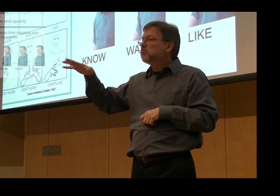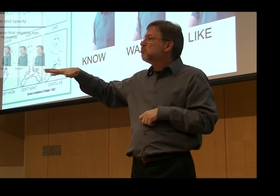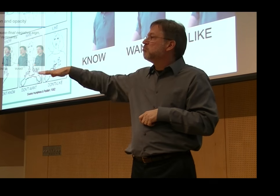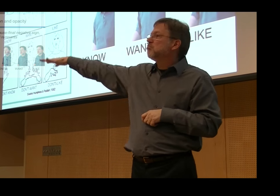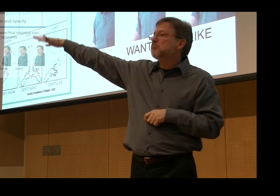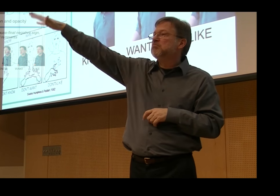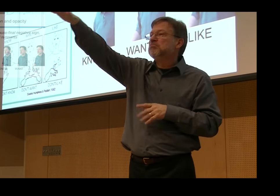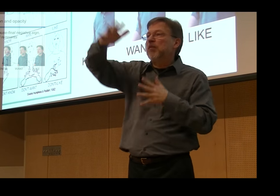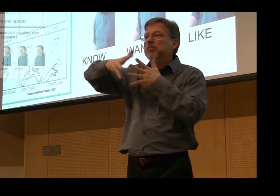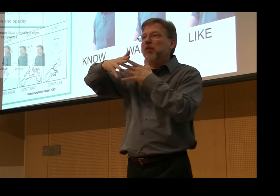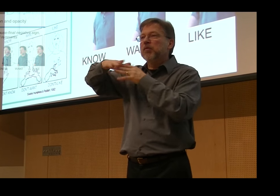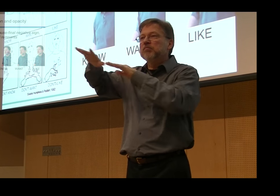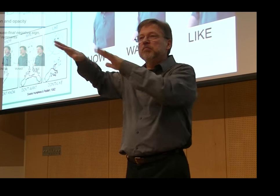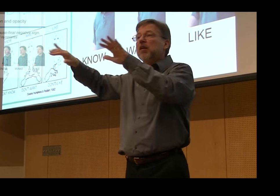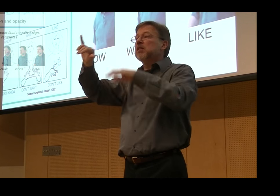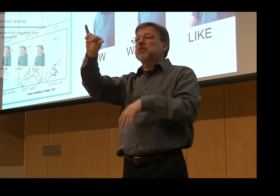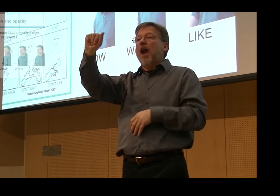Once those people died off,